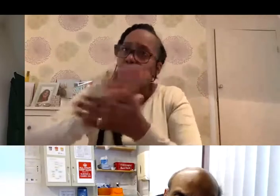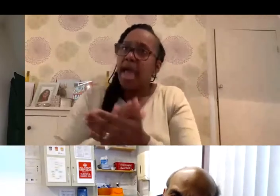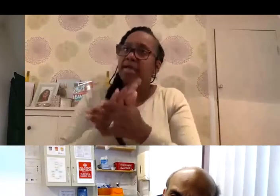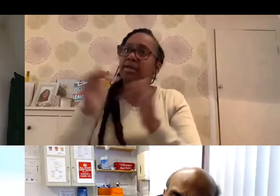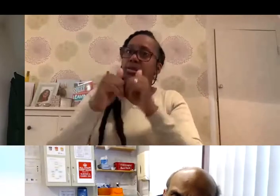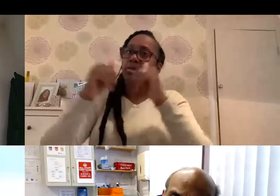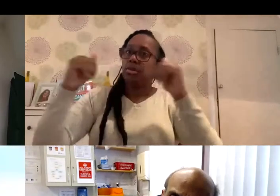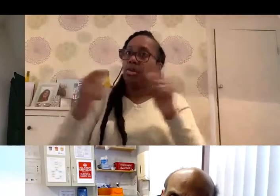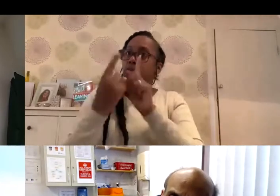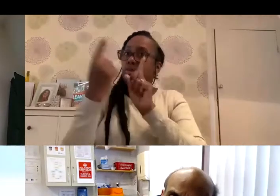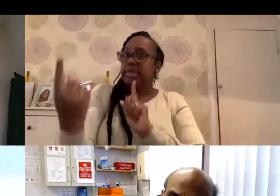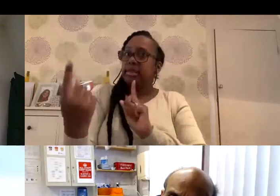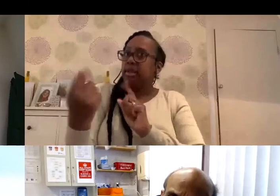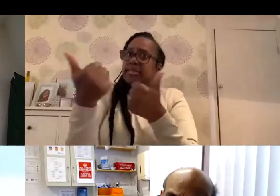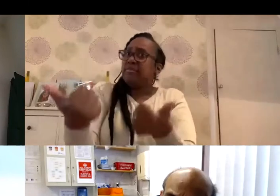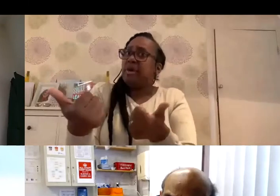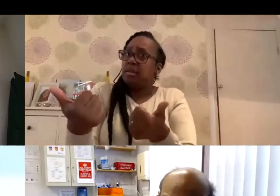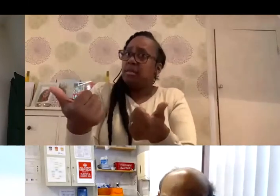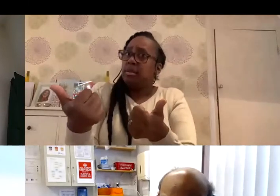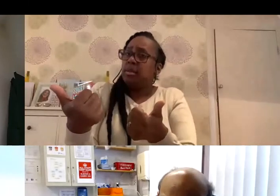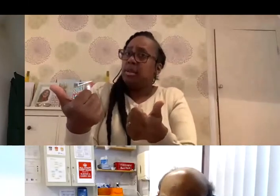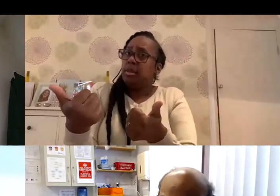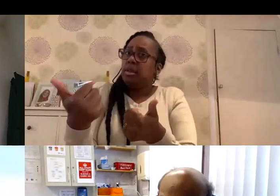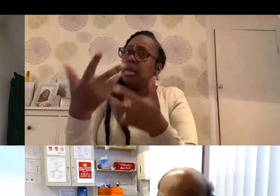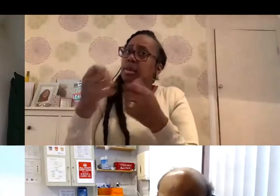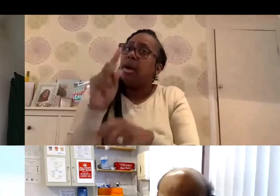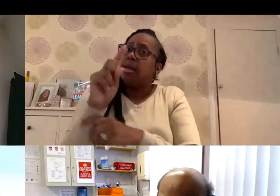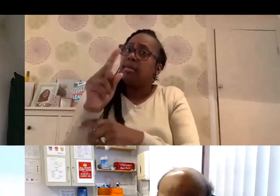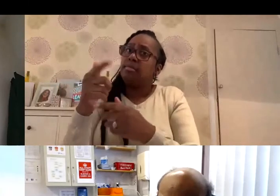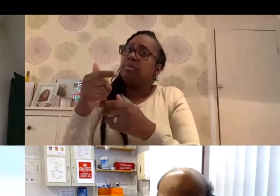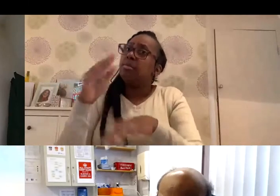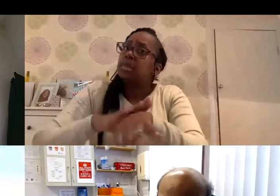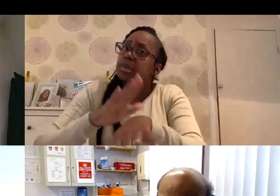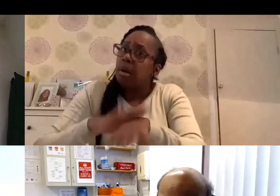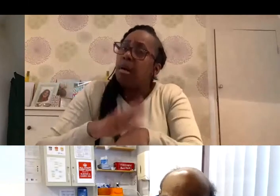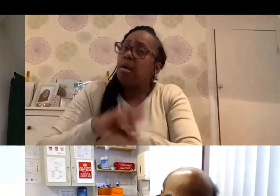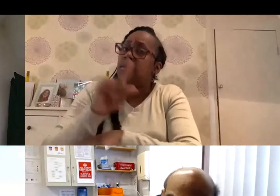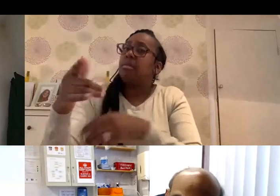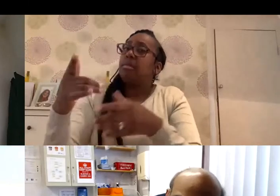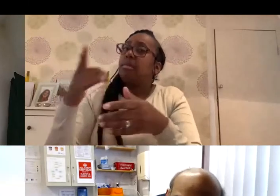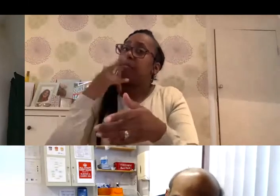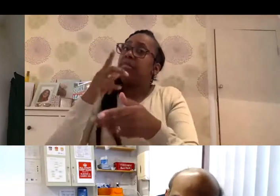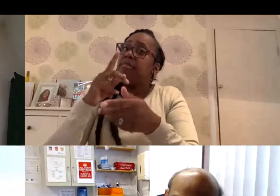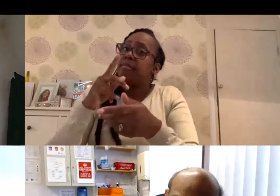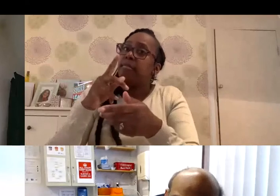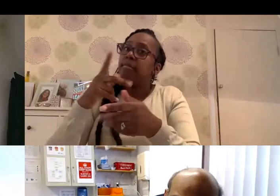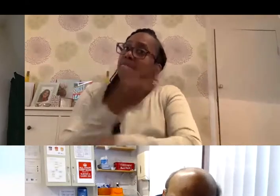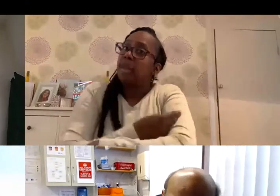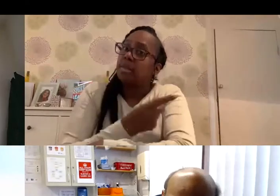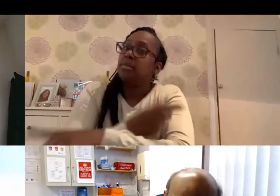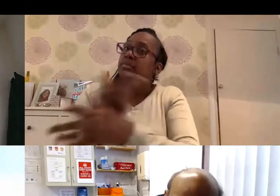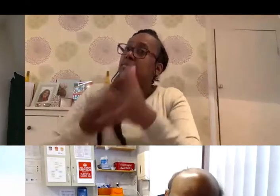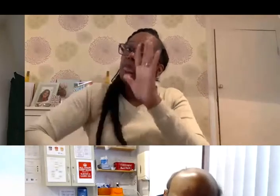But with time, the evidence is emerging on what these vaccines can do. The vaccines are being improved all the time. So we